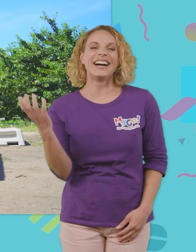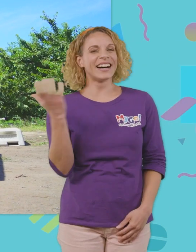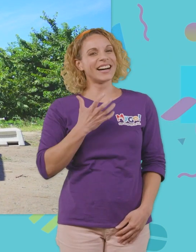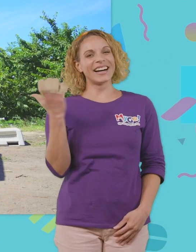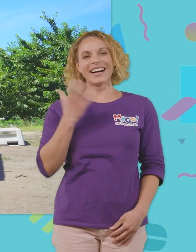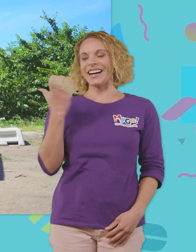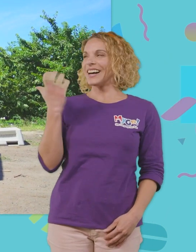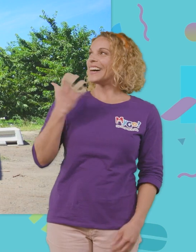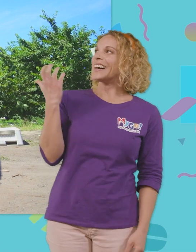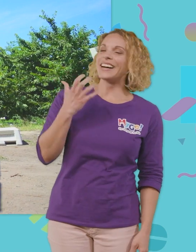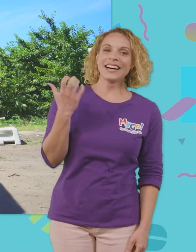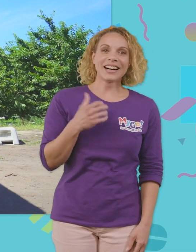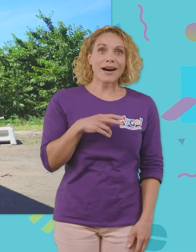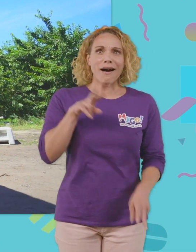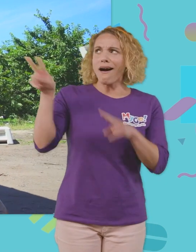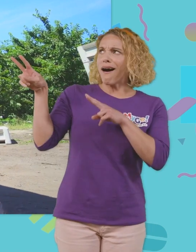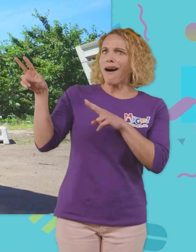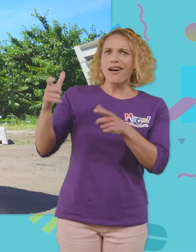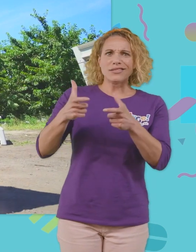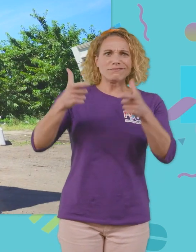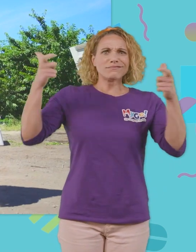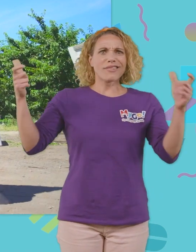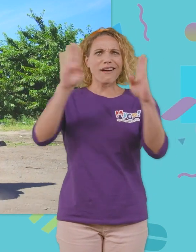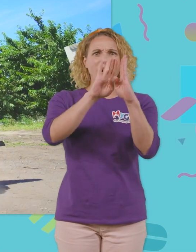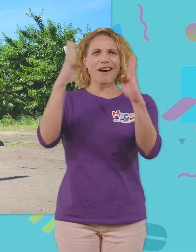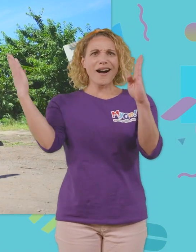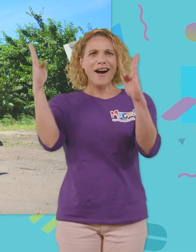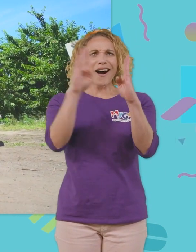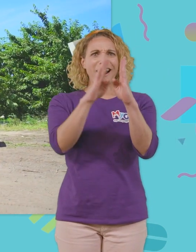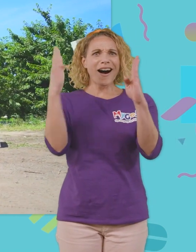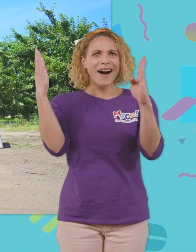Whoa! Look at this giant door! Whoa.